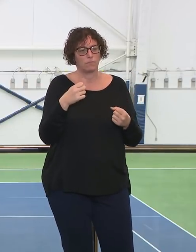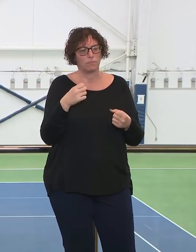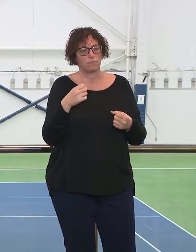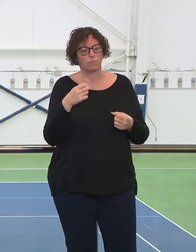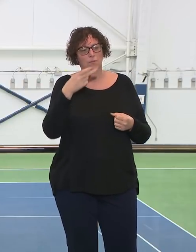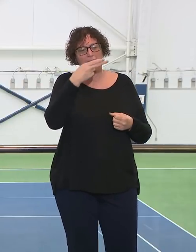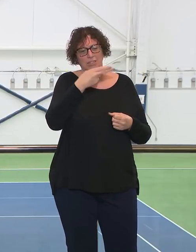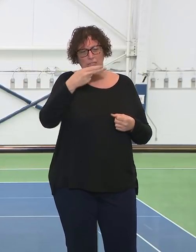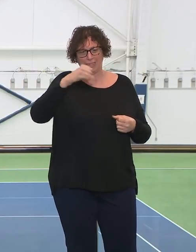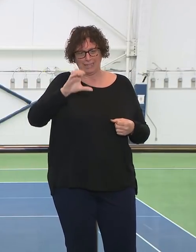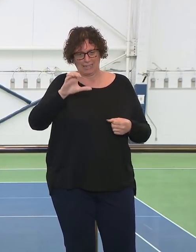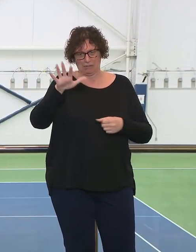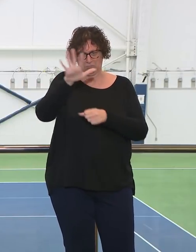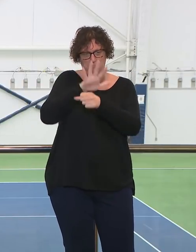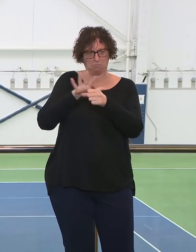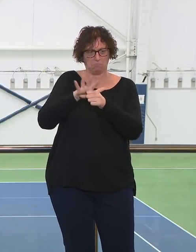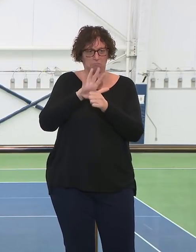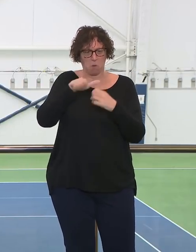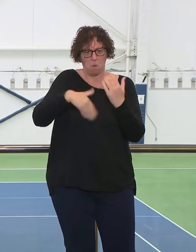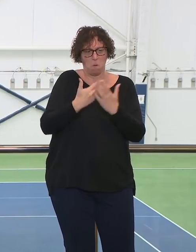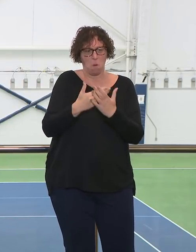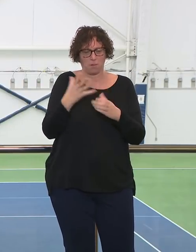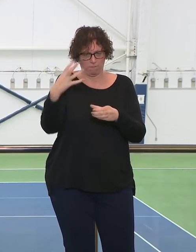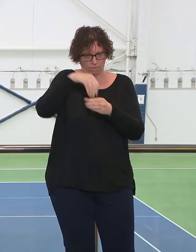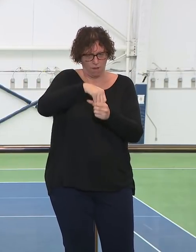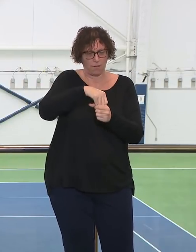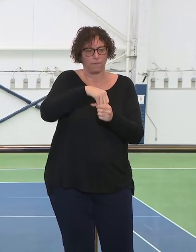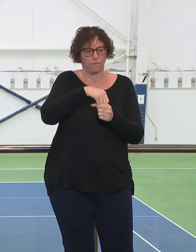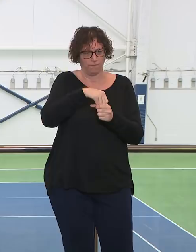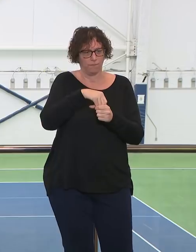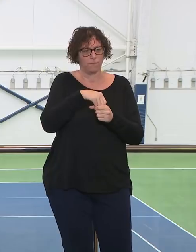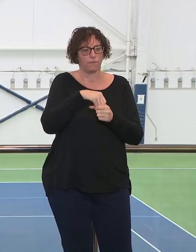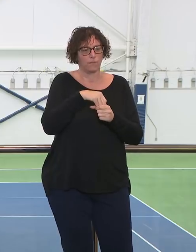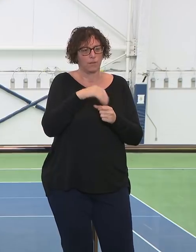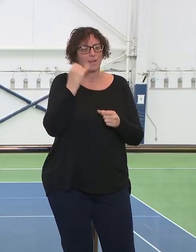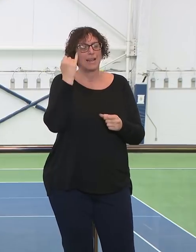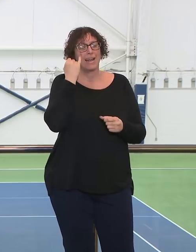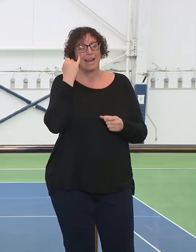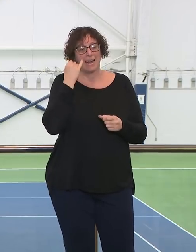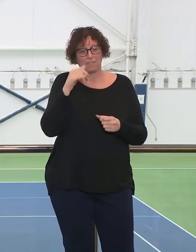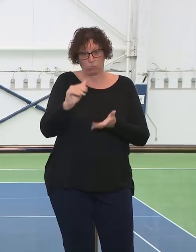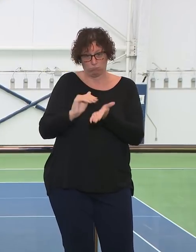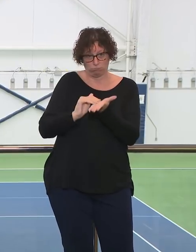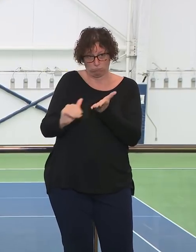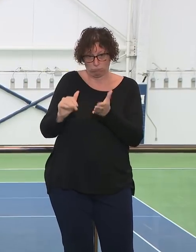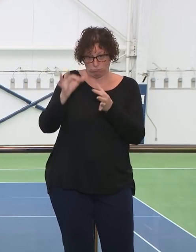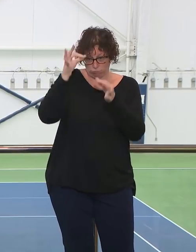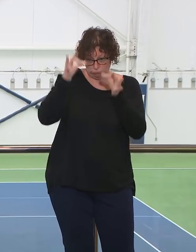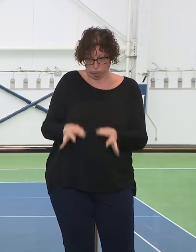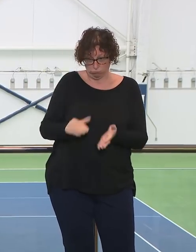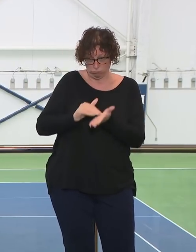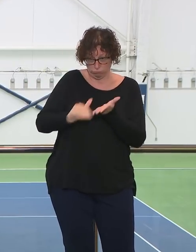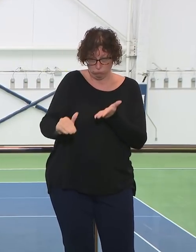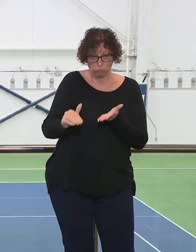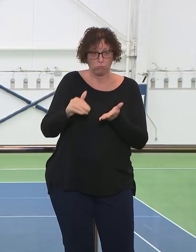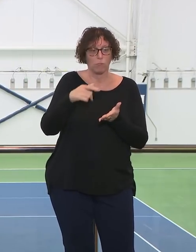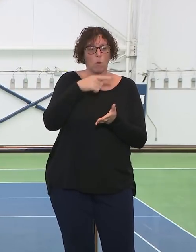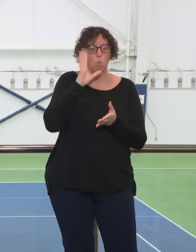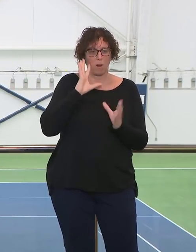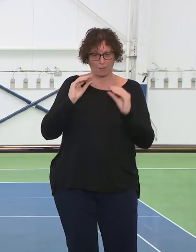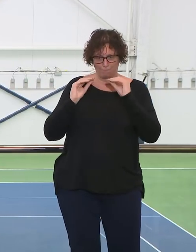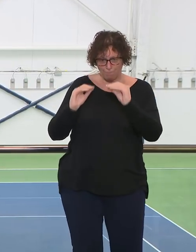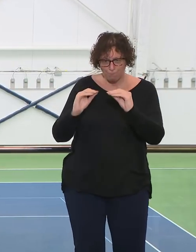out is given a lesson in how to address any potential health concerns. They can call Correctional Health anytime